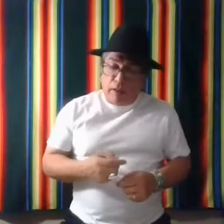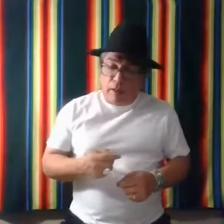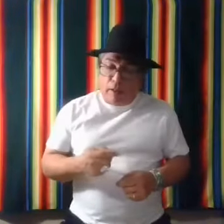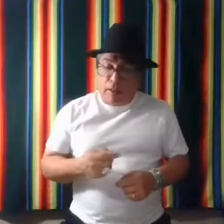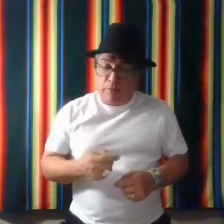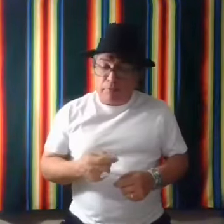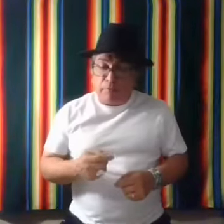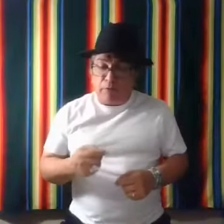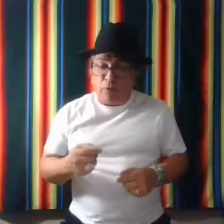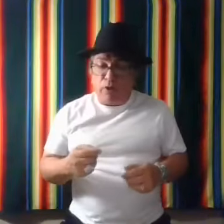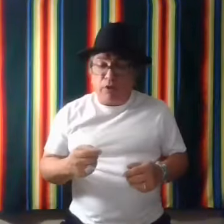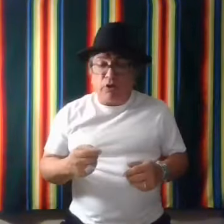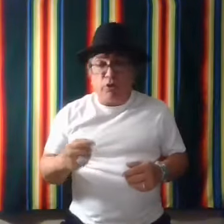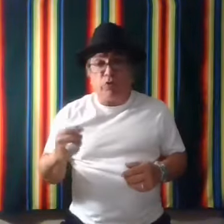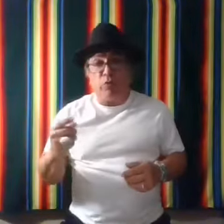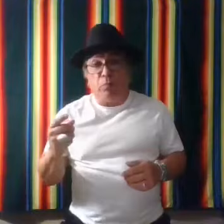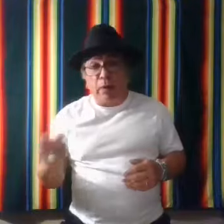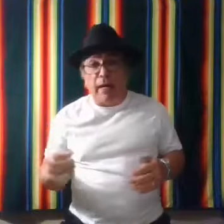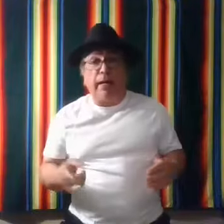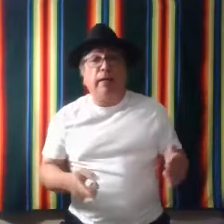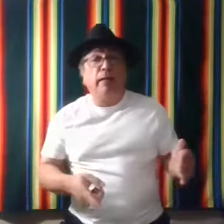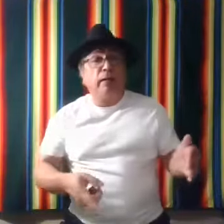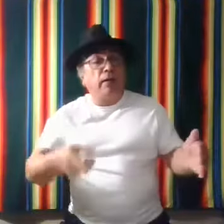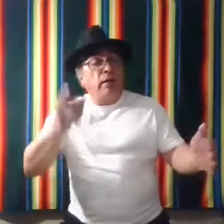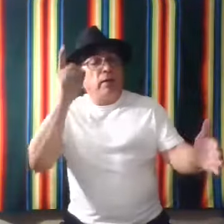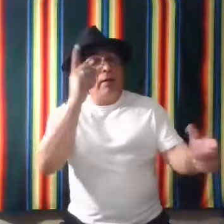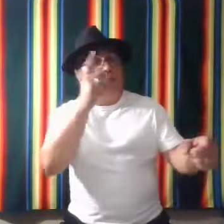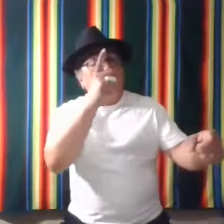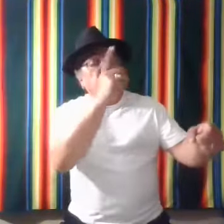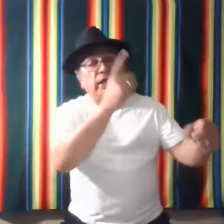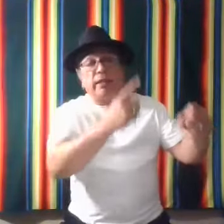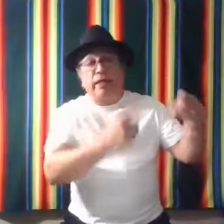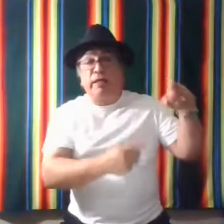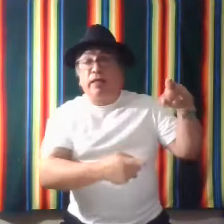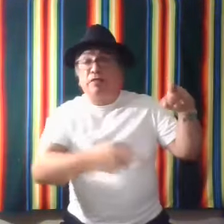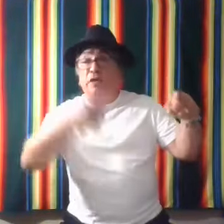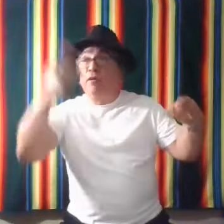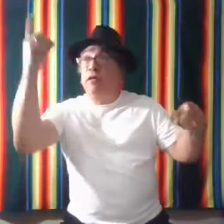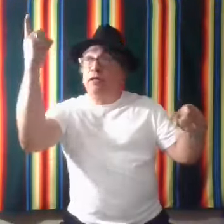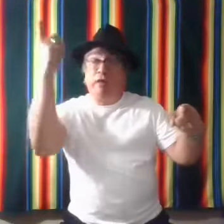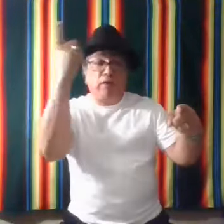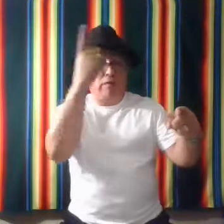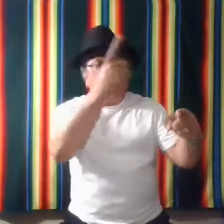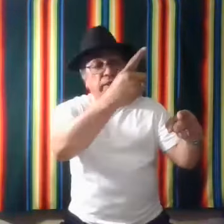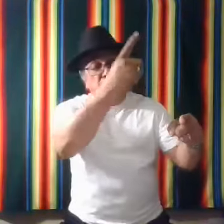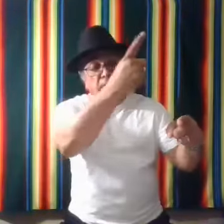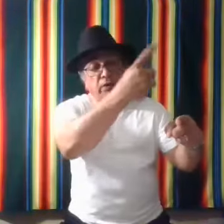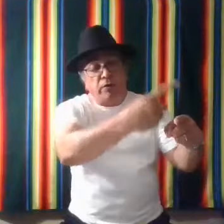Um, if you wanted to, to buy, you take that index finger and the other index finger and